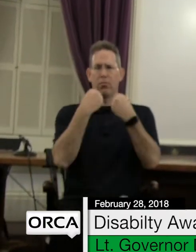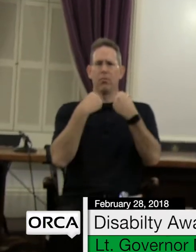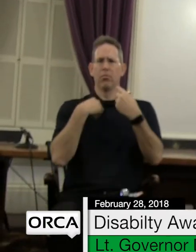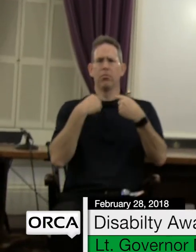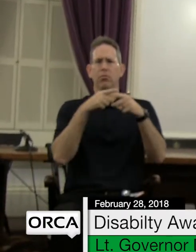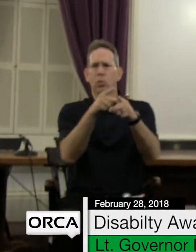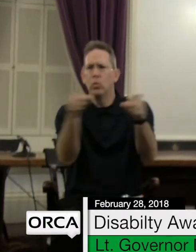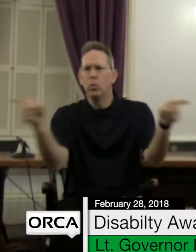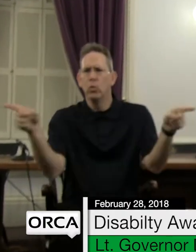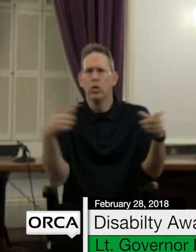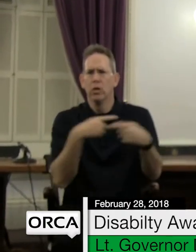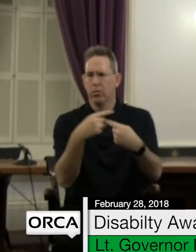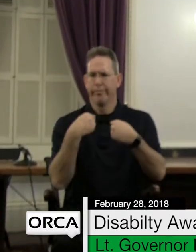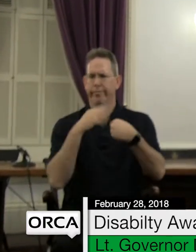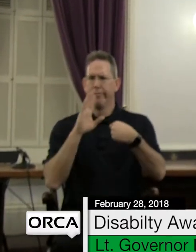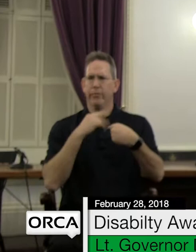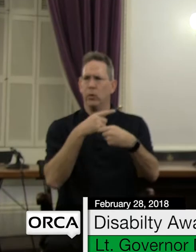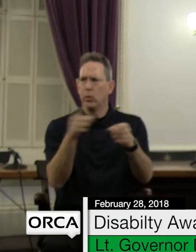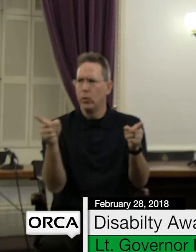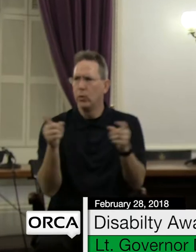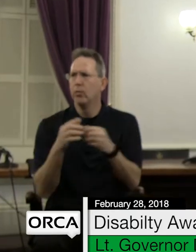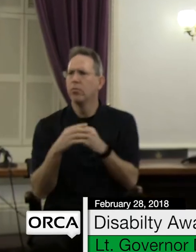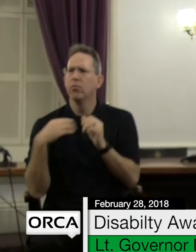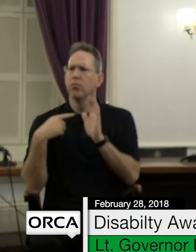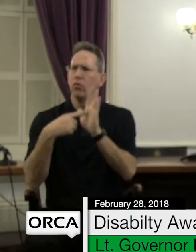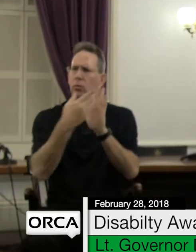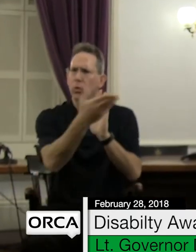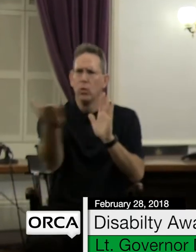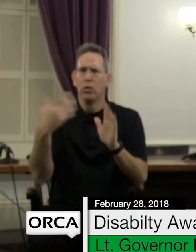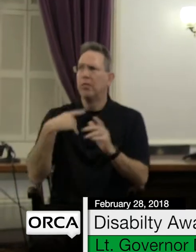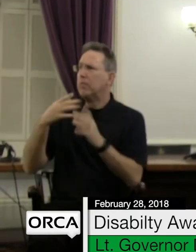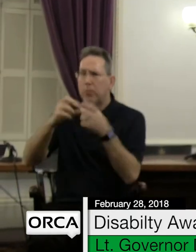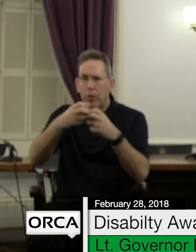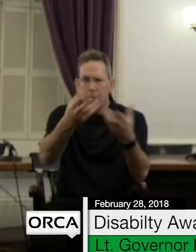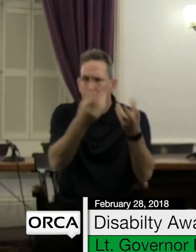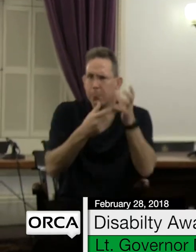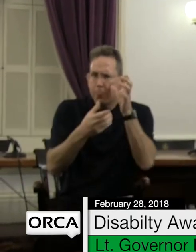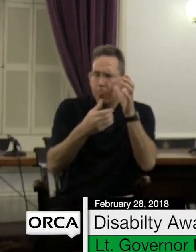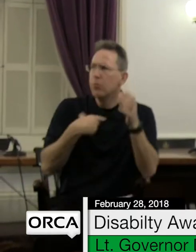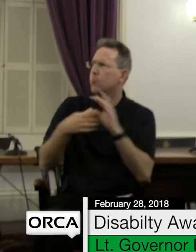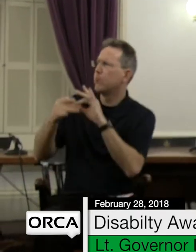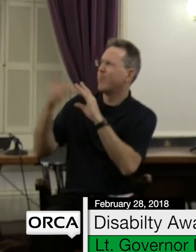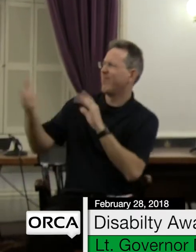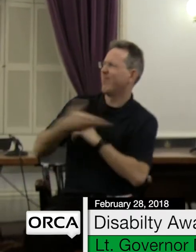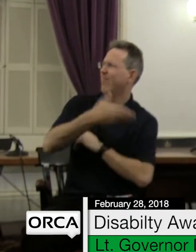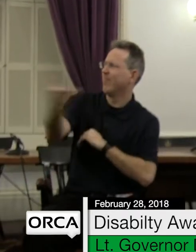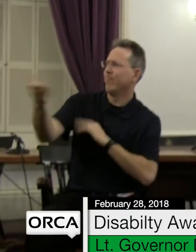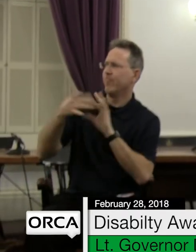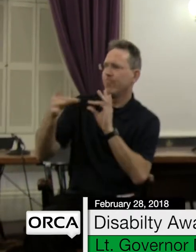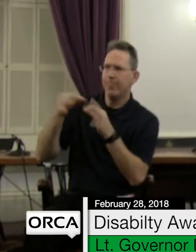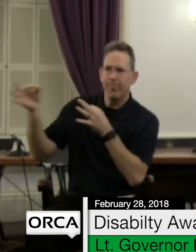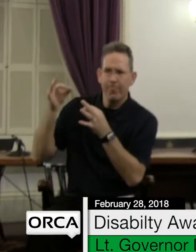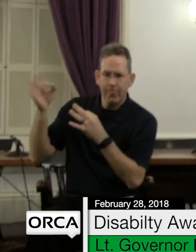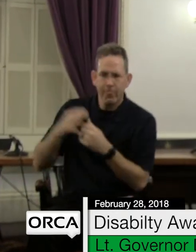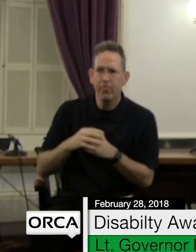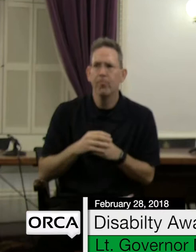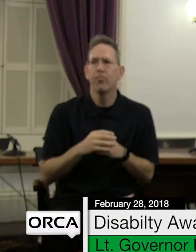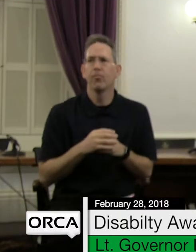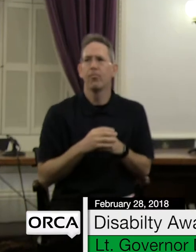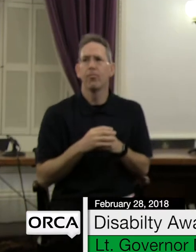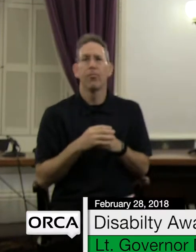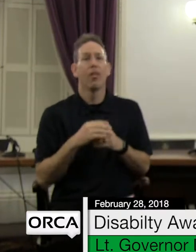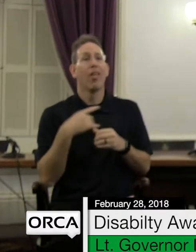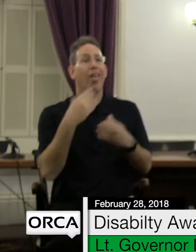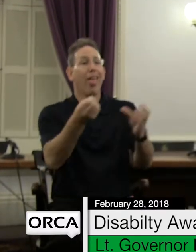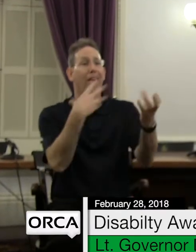if we portray a false reality, then many people out there that don't see